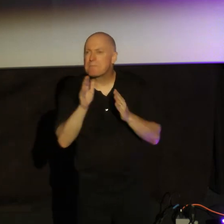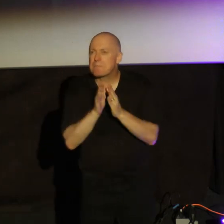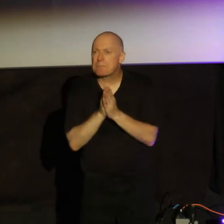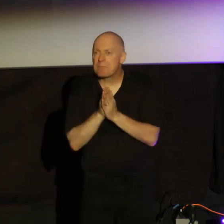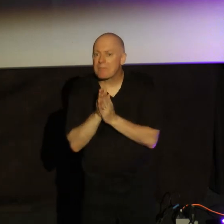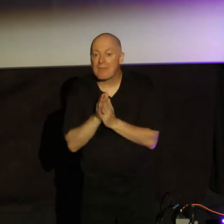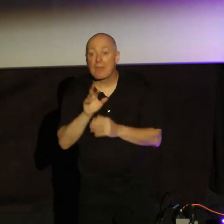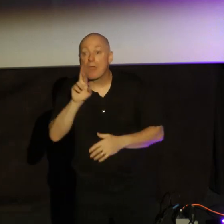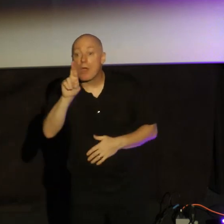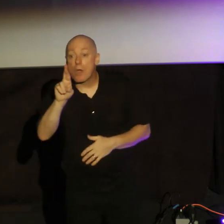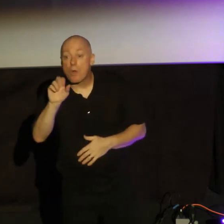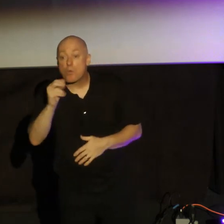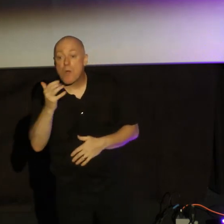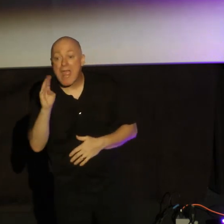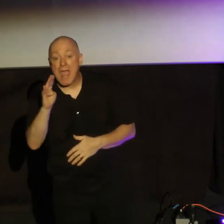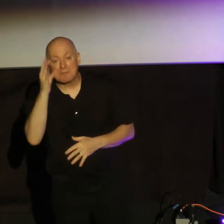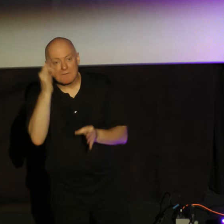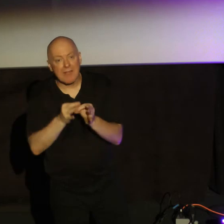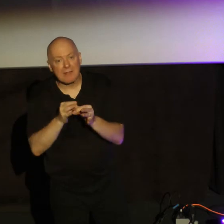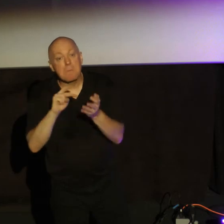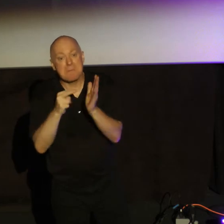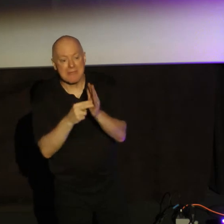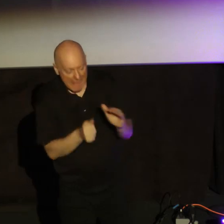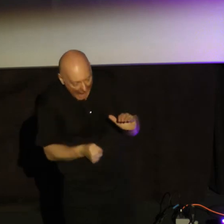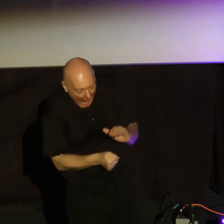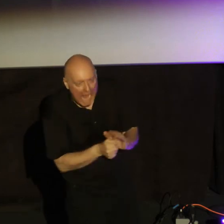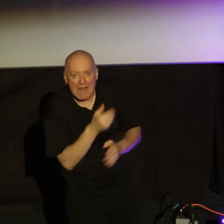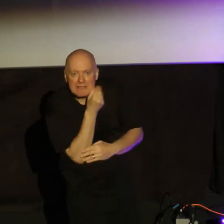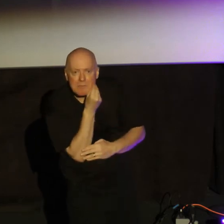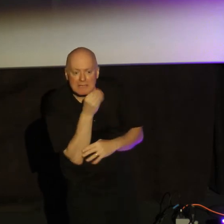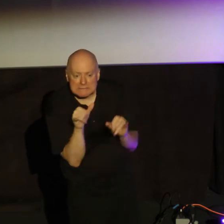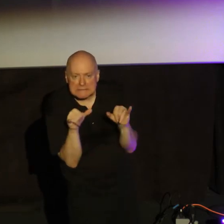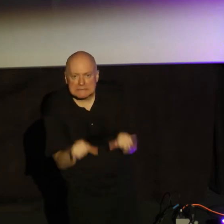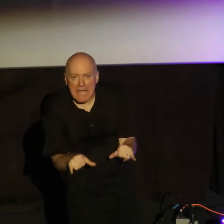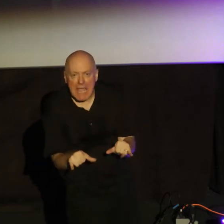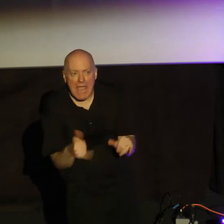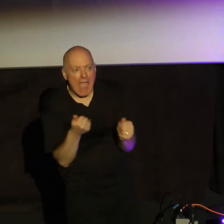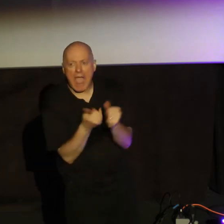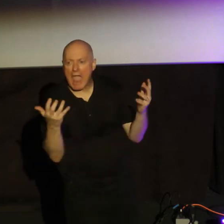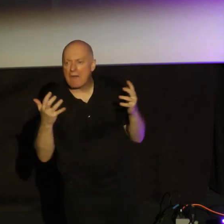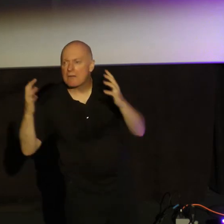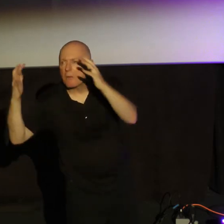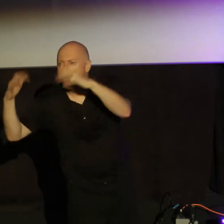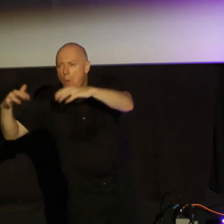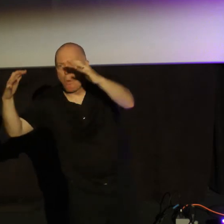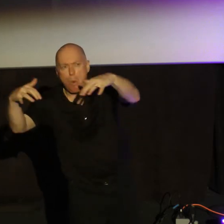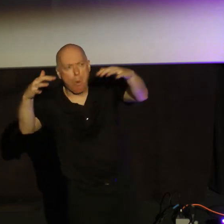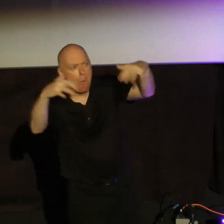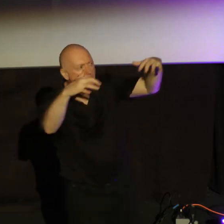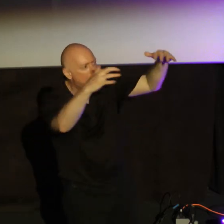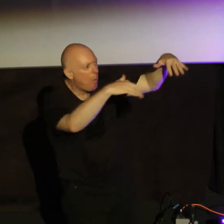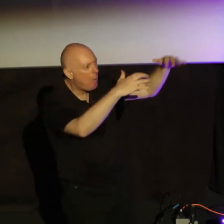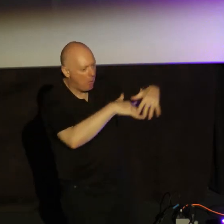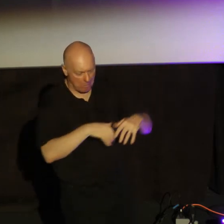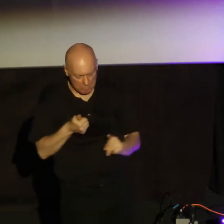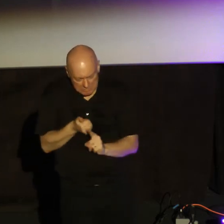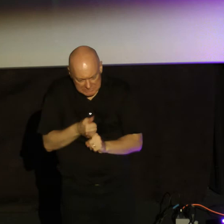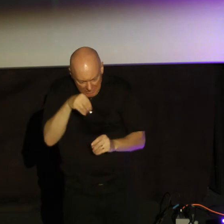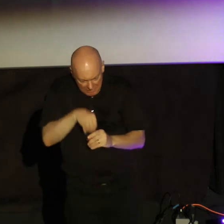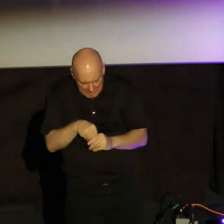Rahab's faith meant she hid the spies. She stayed put while everything around her literally fell apart. But